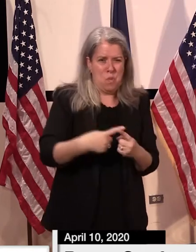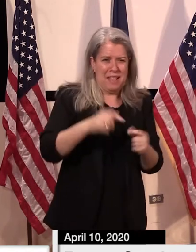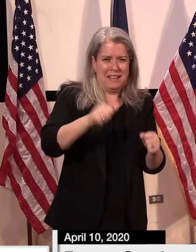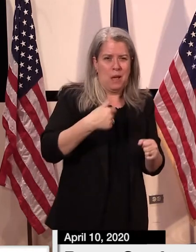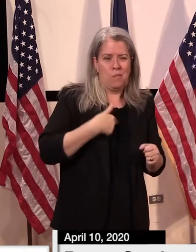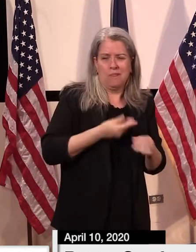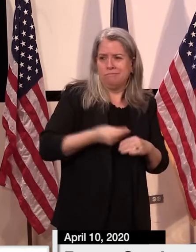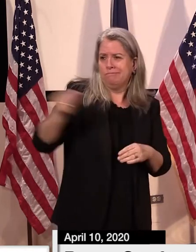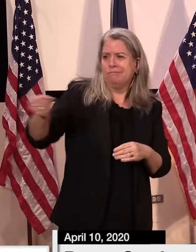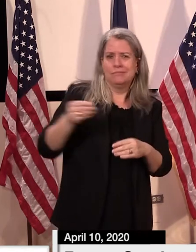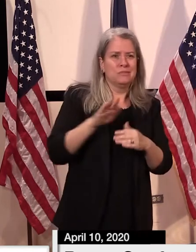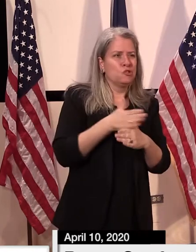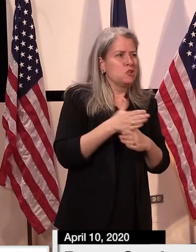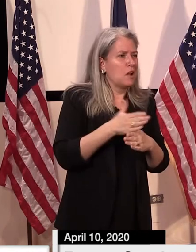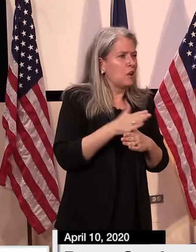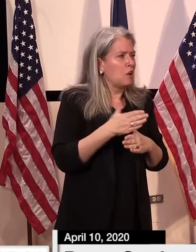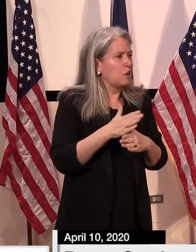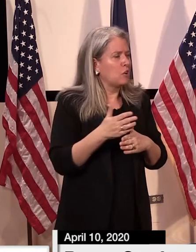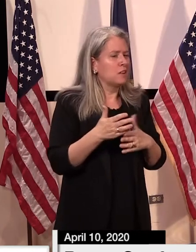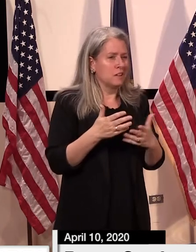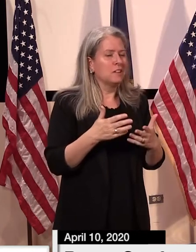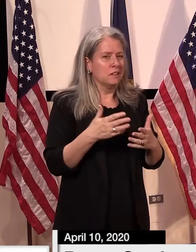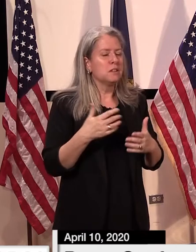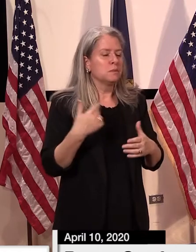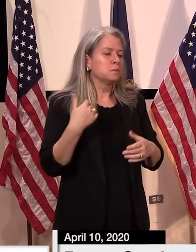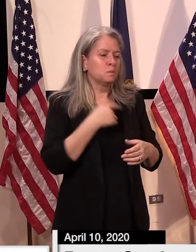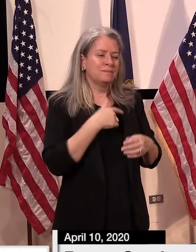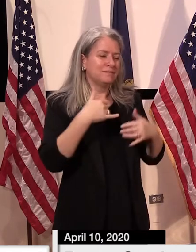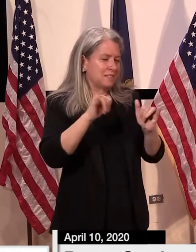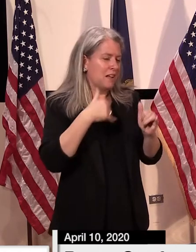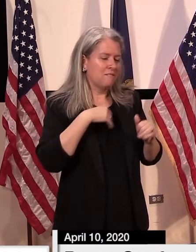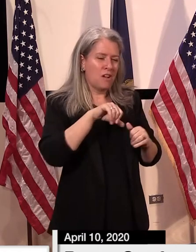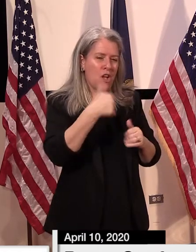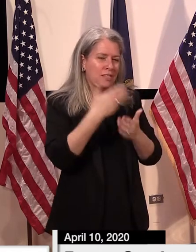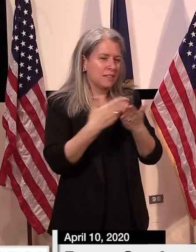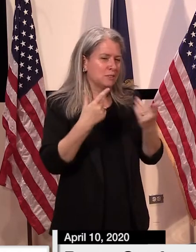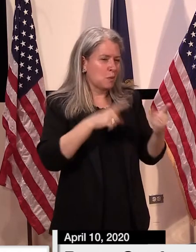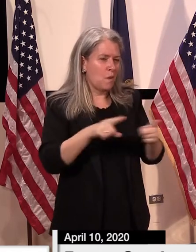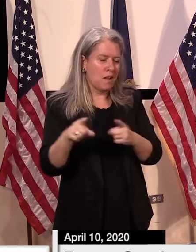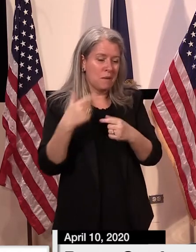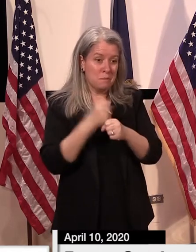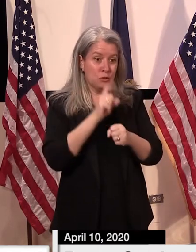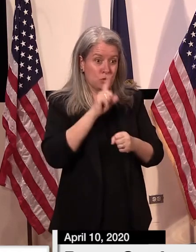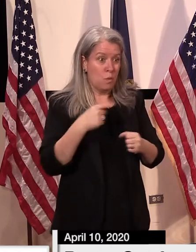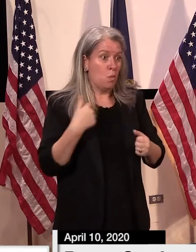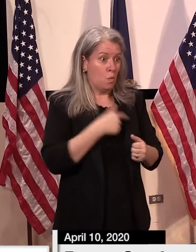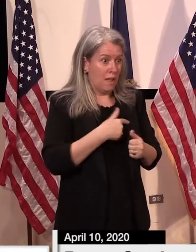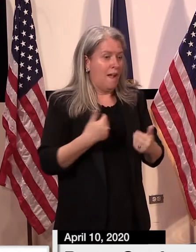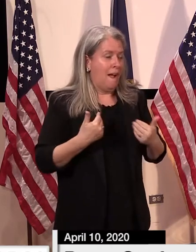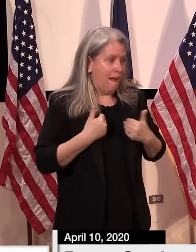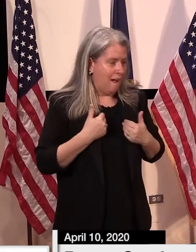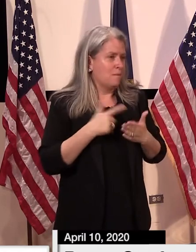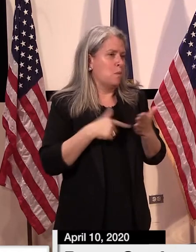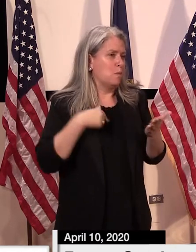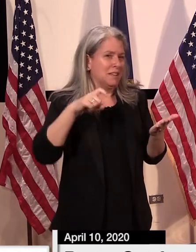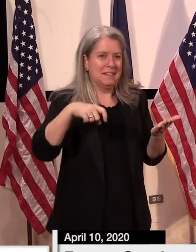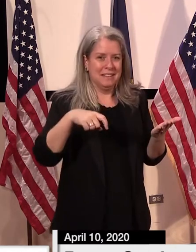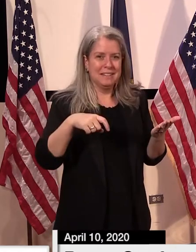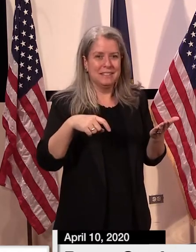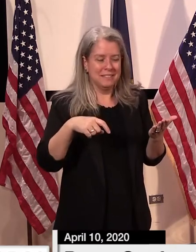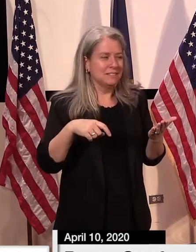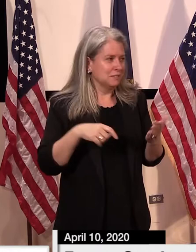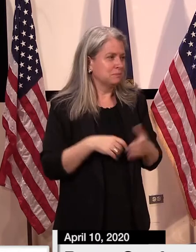to share at that is, we have additional work that's going on now to ensure that we're taking into account models